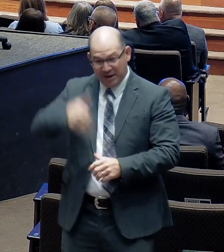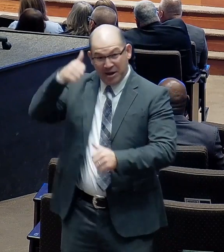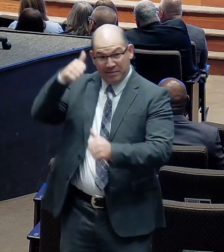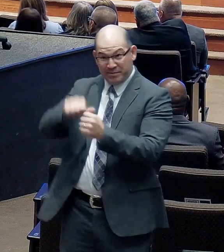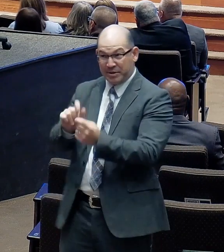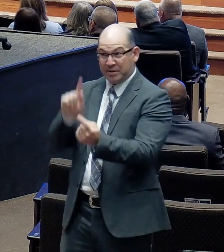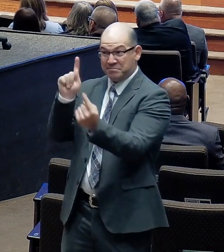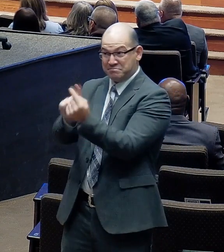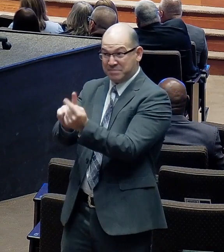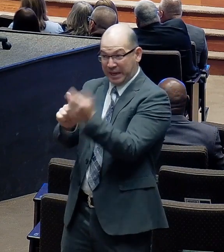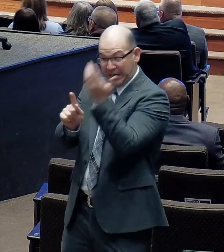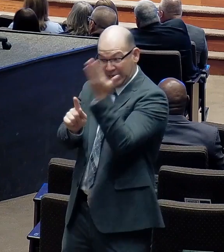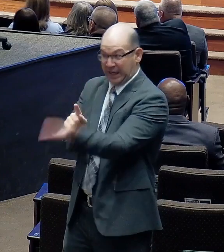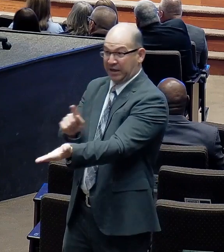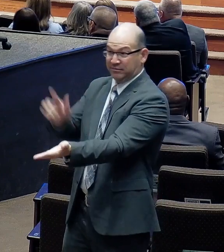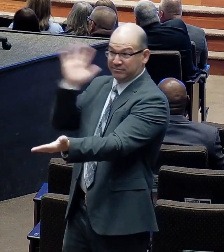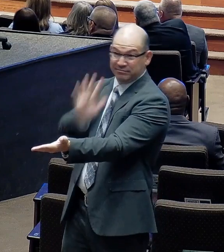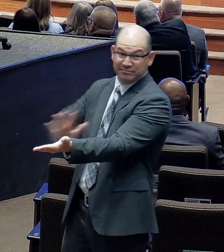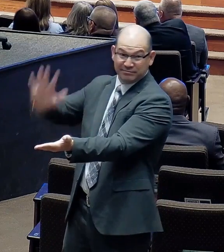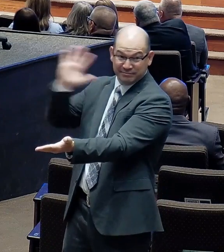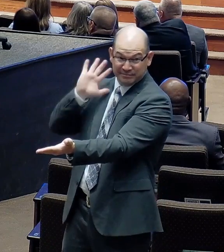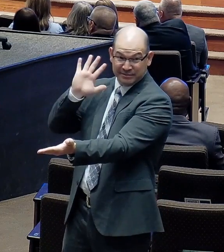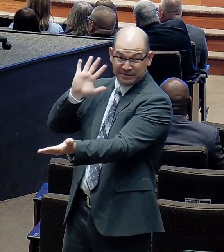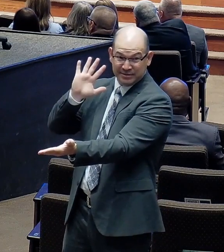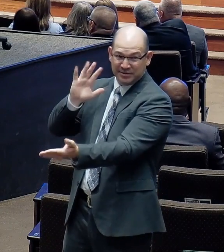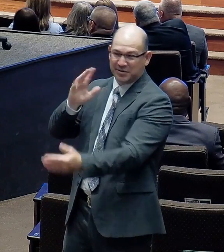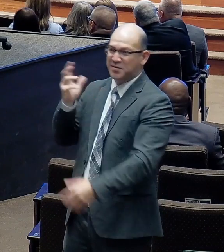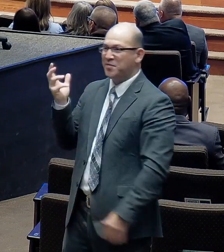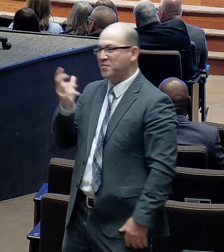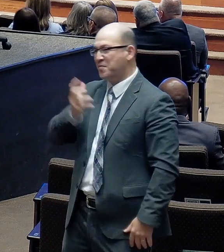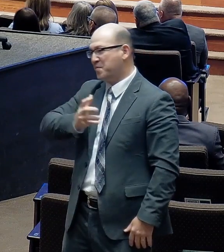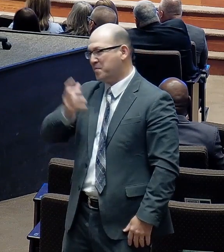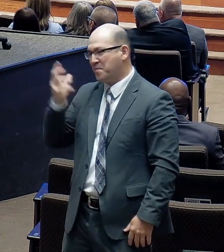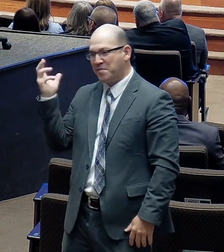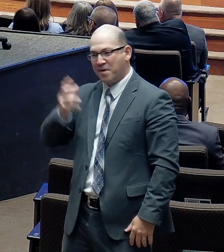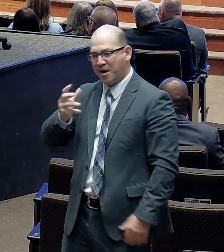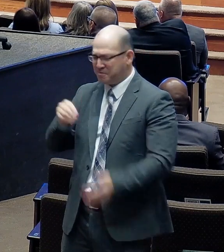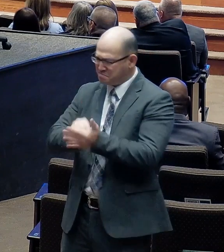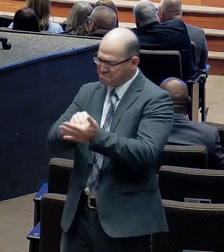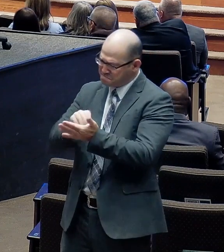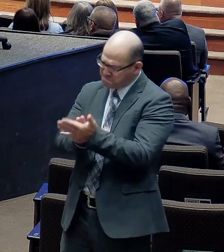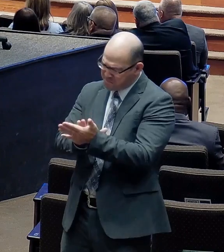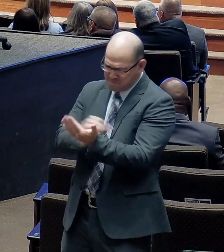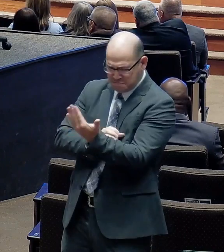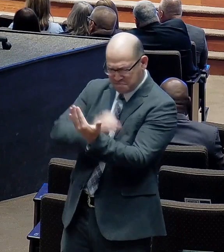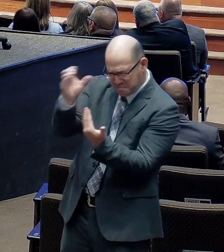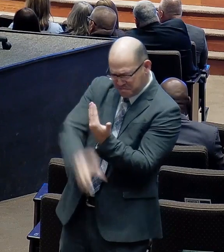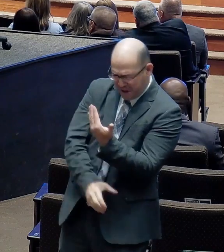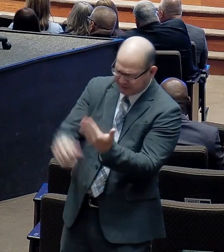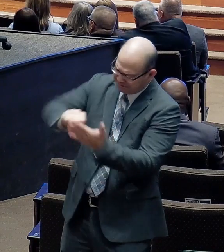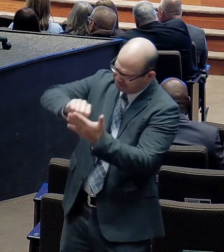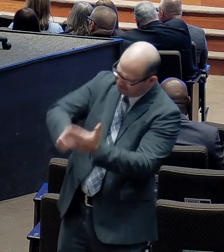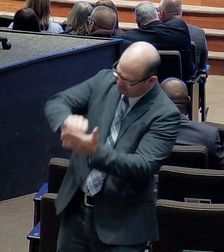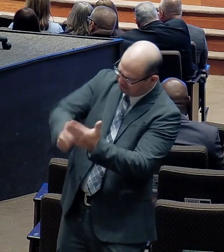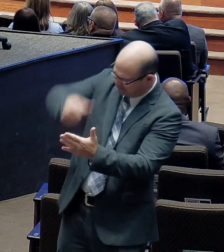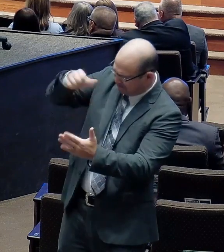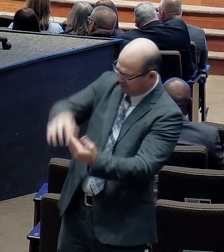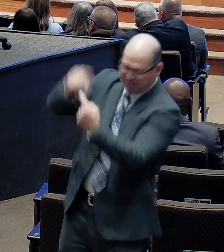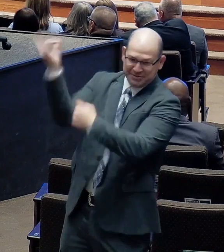was one of the red-letter day in my calendar. He has meant so much to me. He